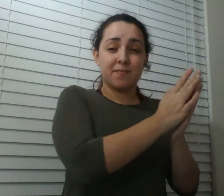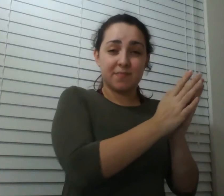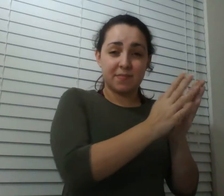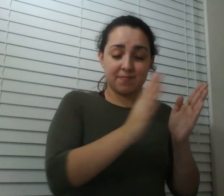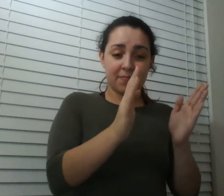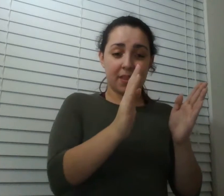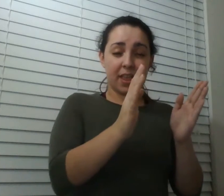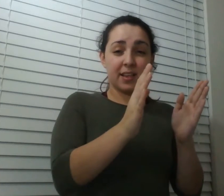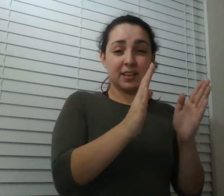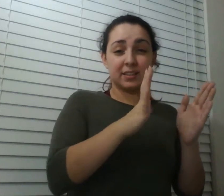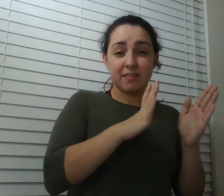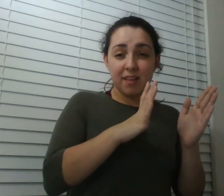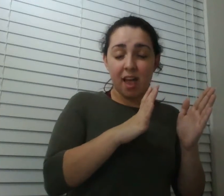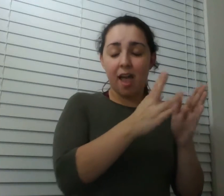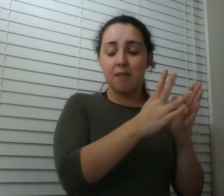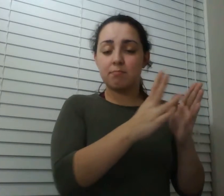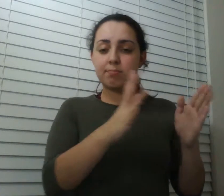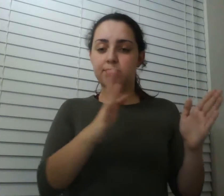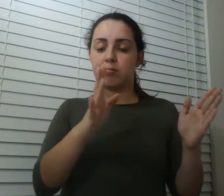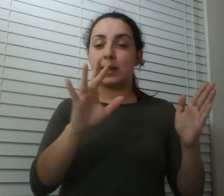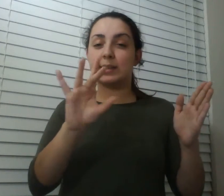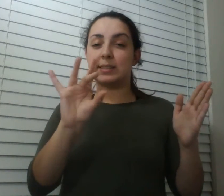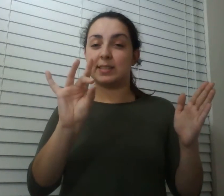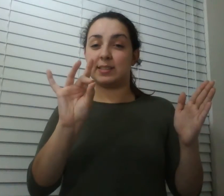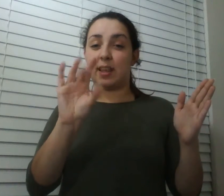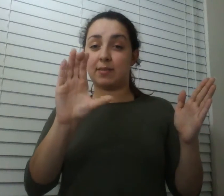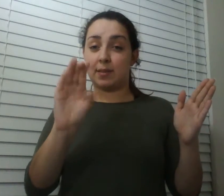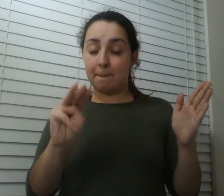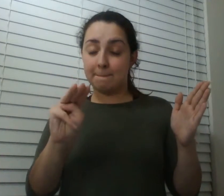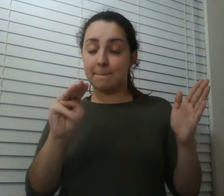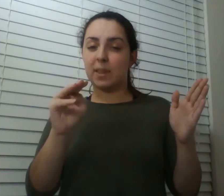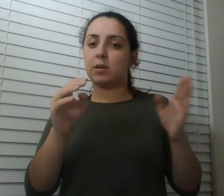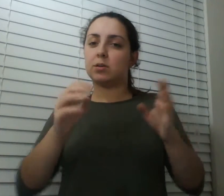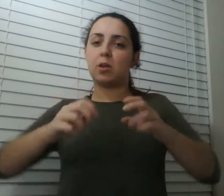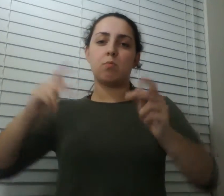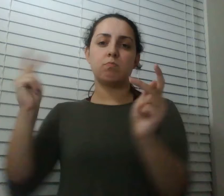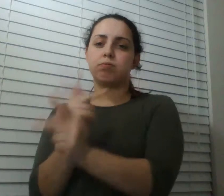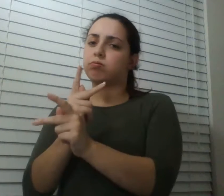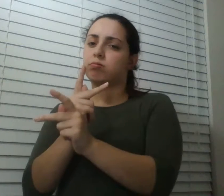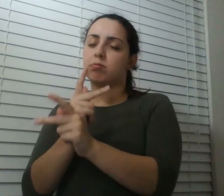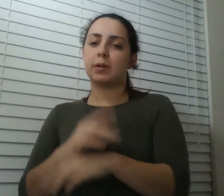remember there's no more objective distance making these noises that were just